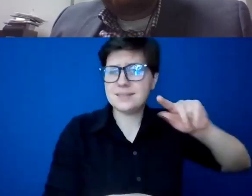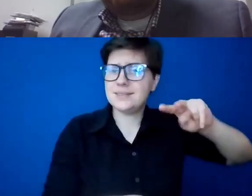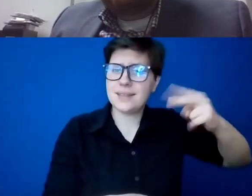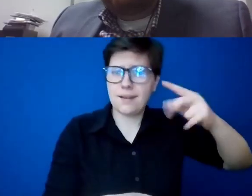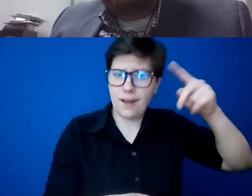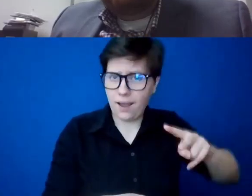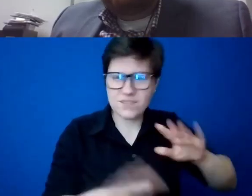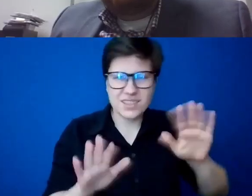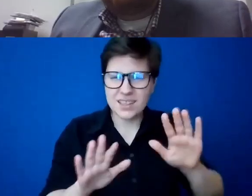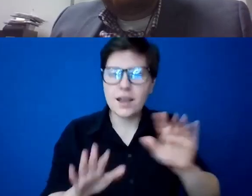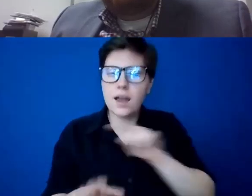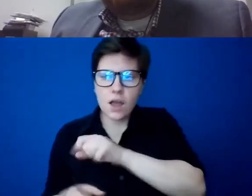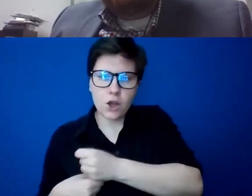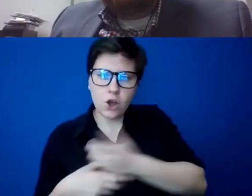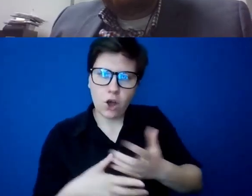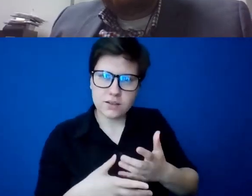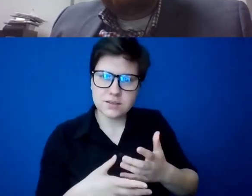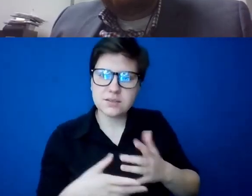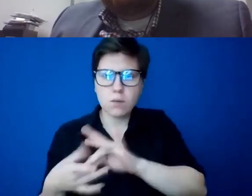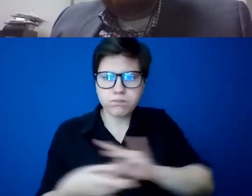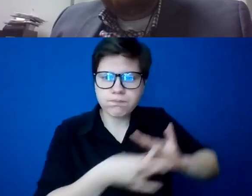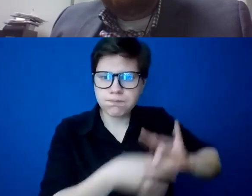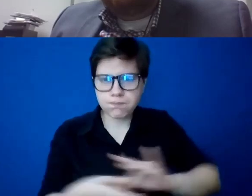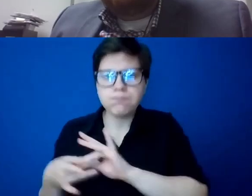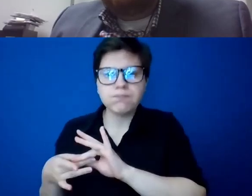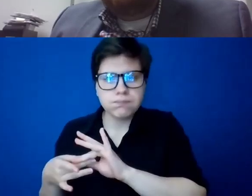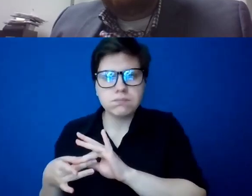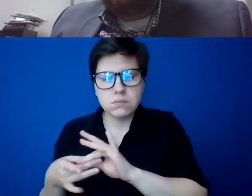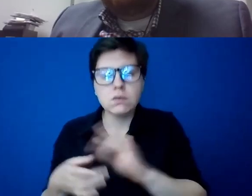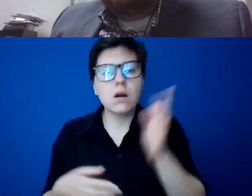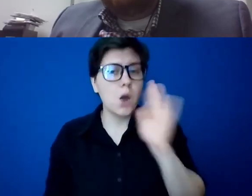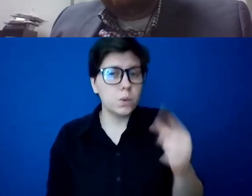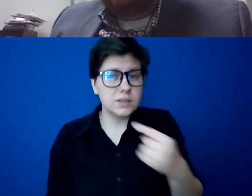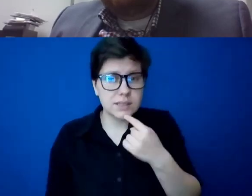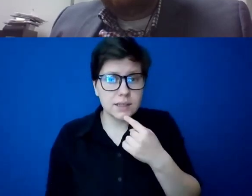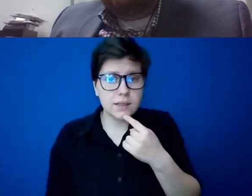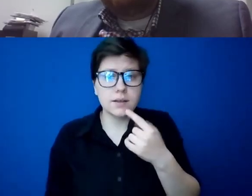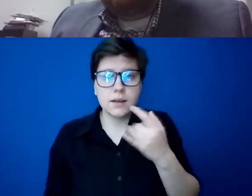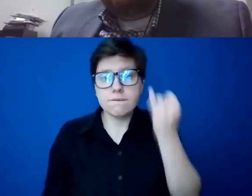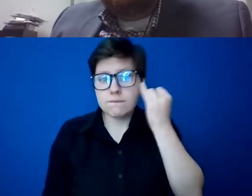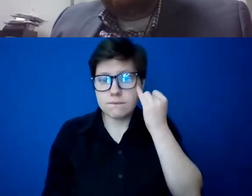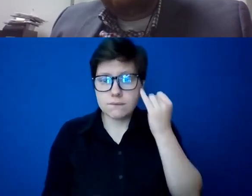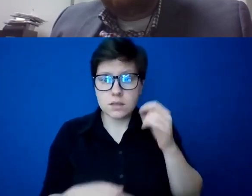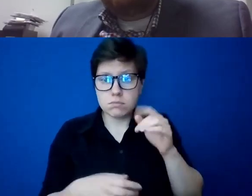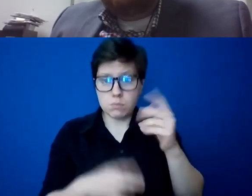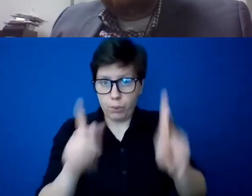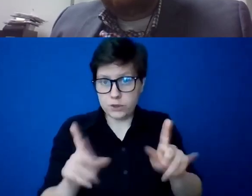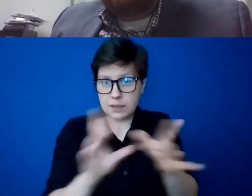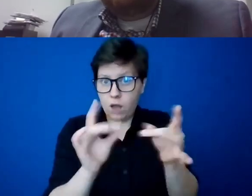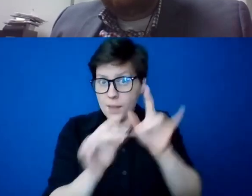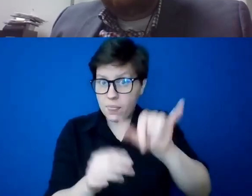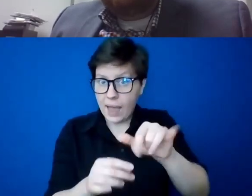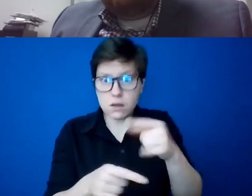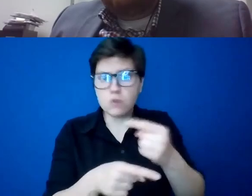begets the other. And so I would say the person who talked about that is absolutely right.